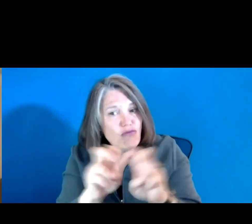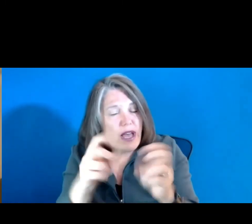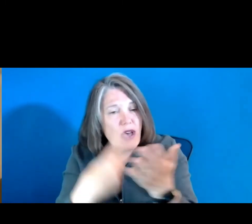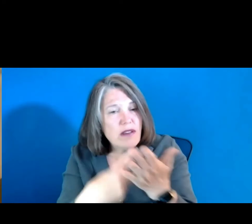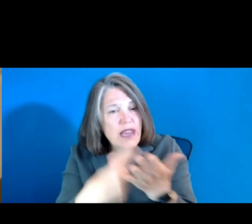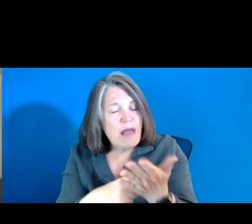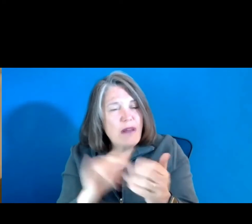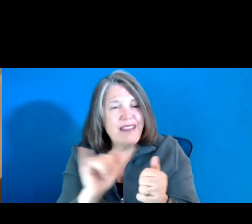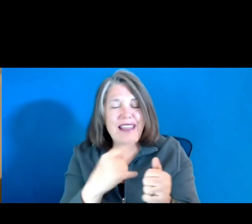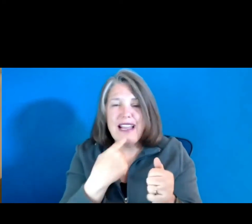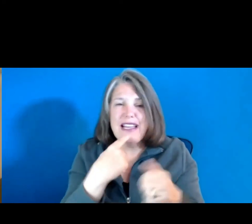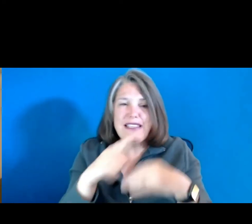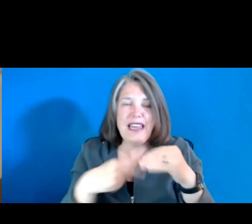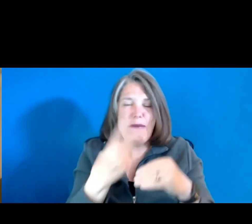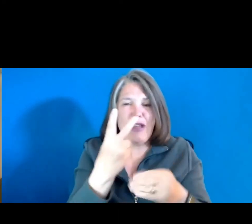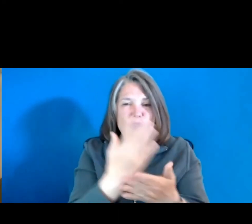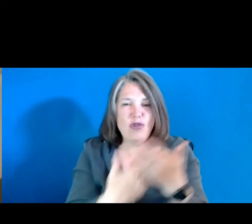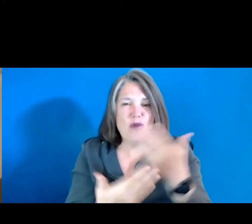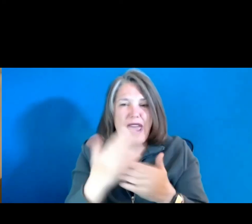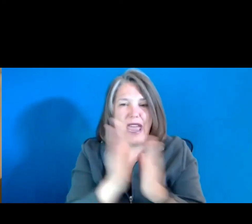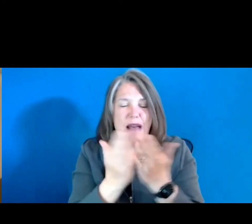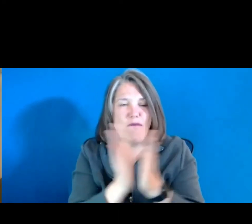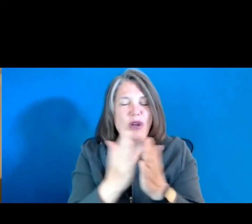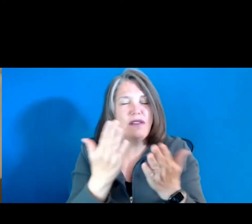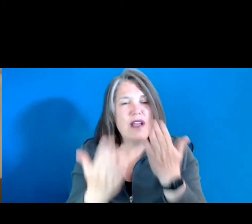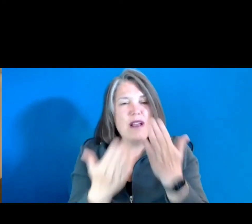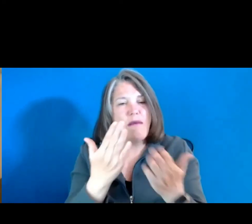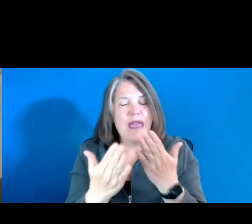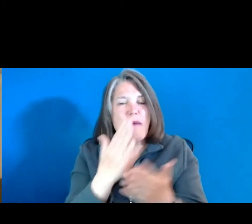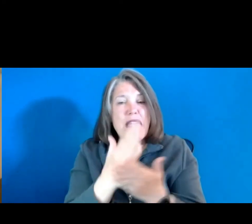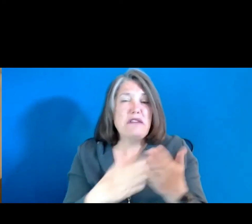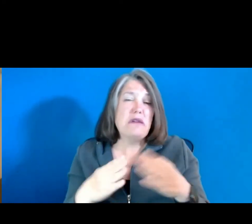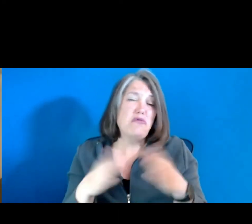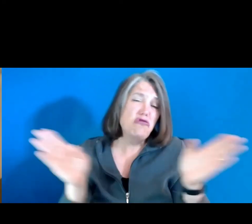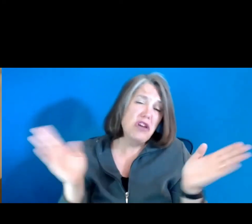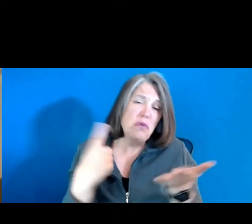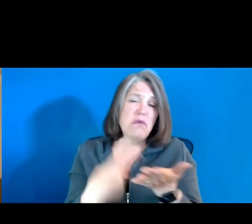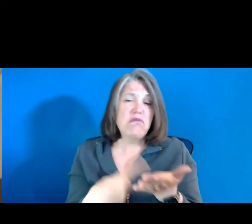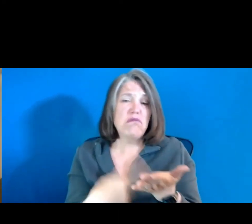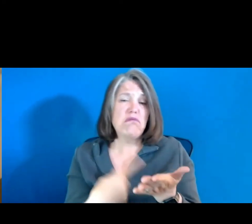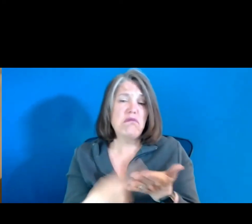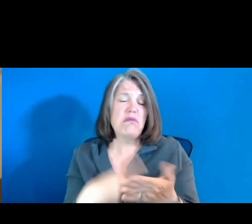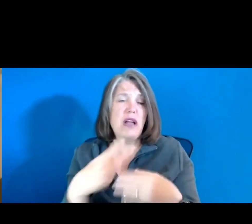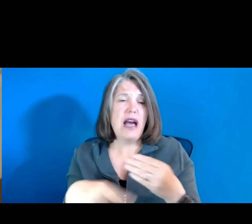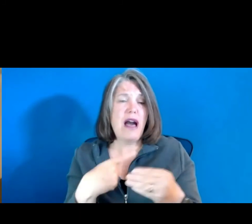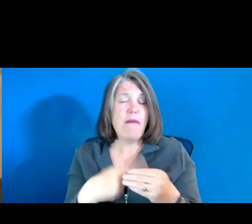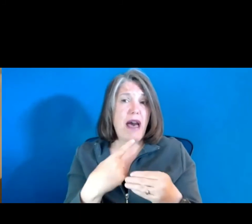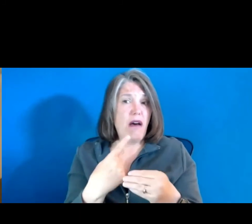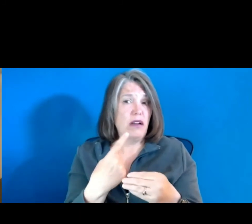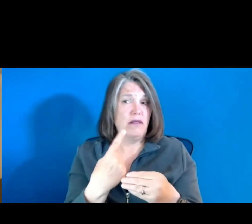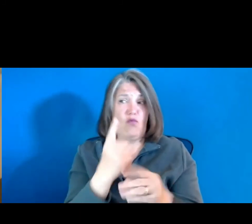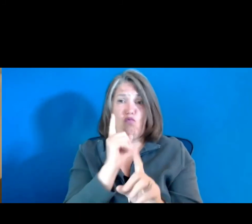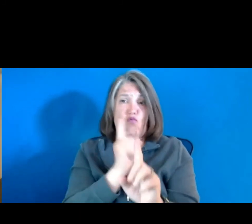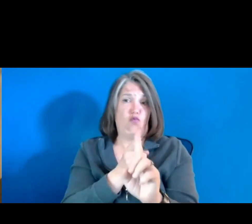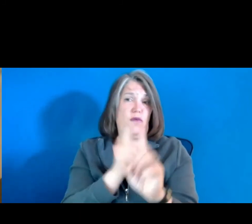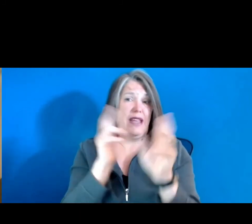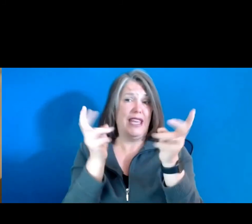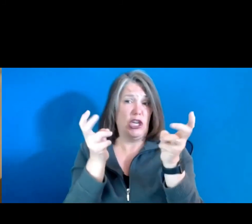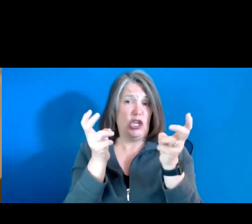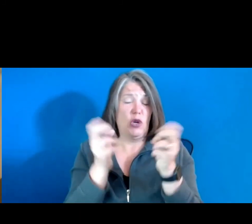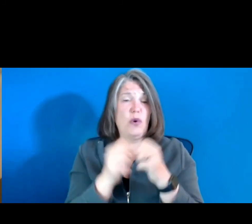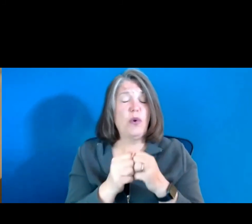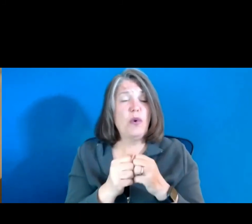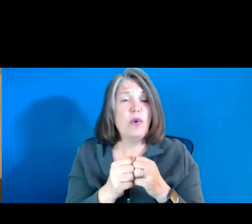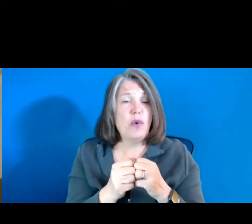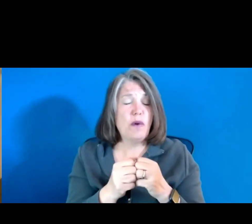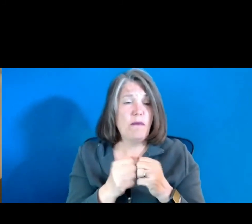about our two handbooks, there might be some general discussion around an issue, and then some